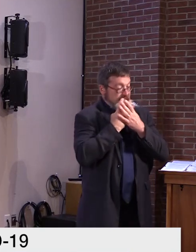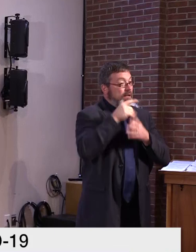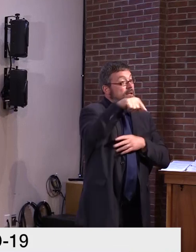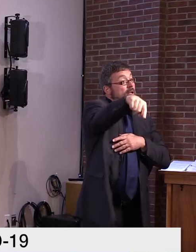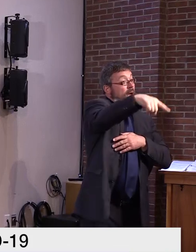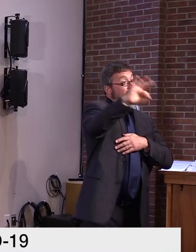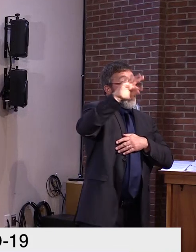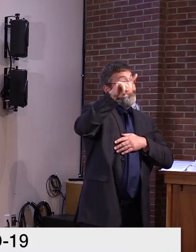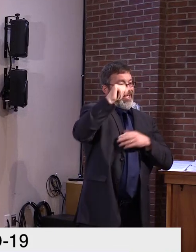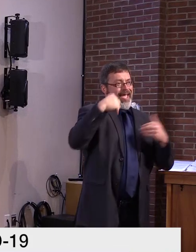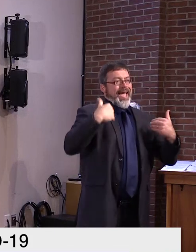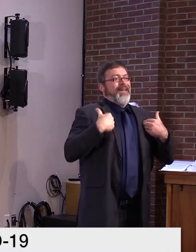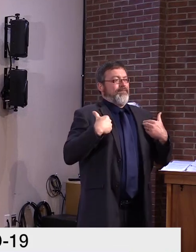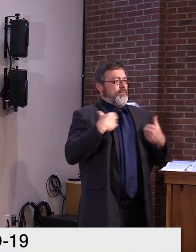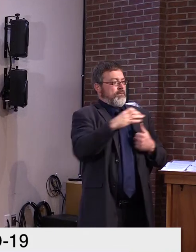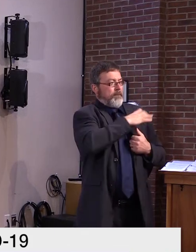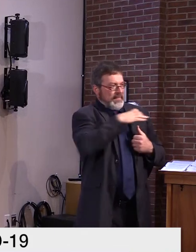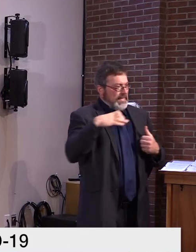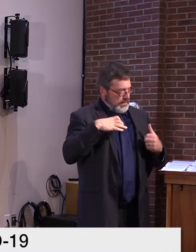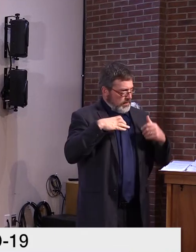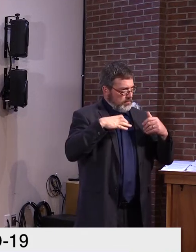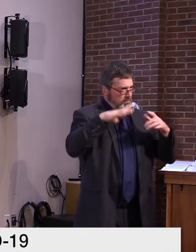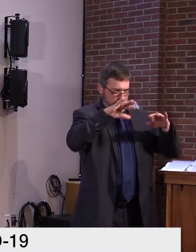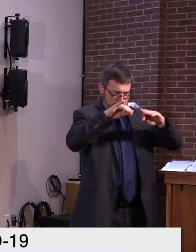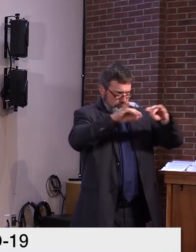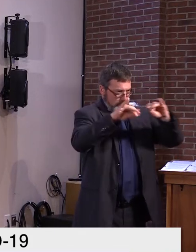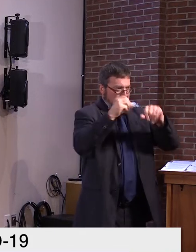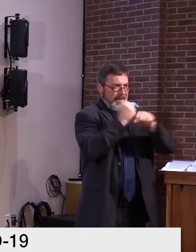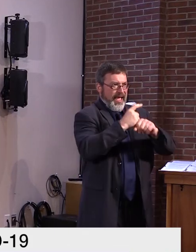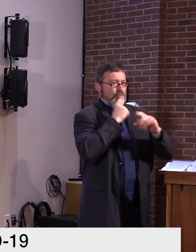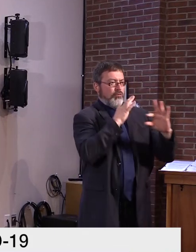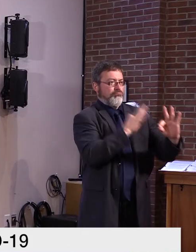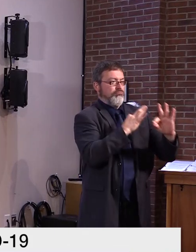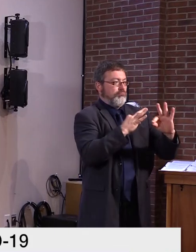policy on lots of vaccines that we use routinely.